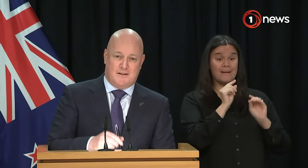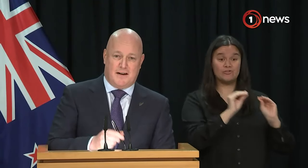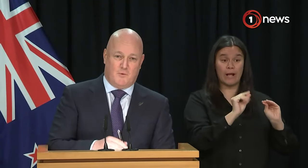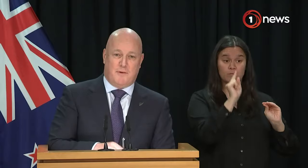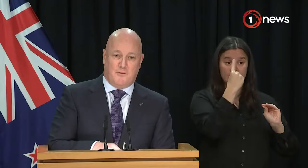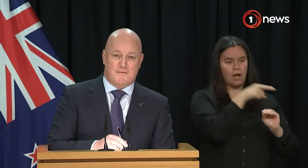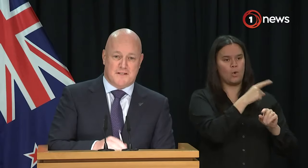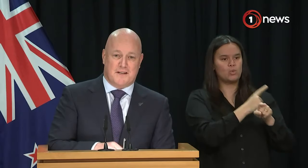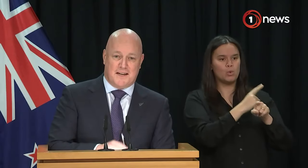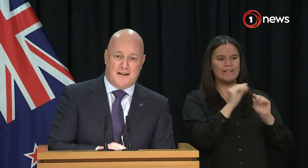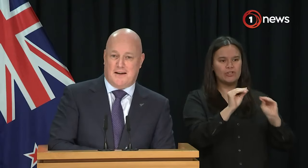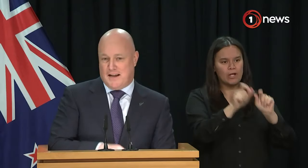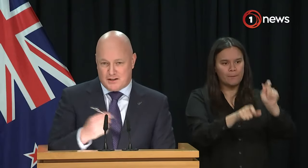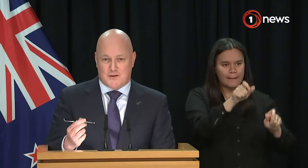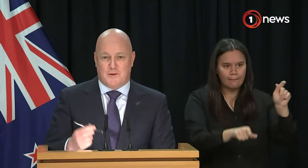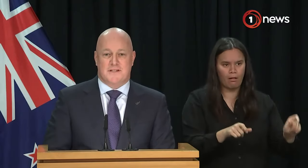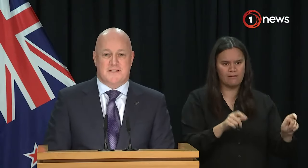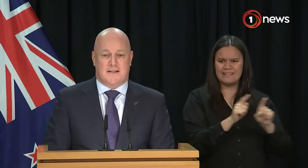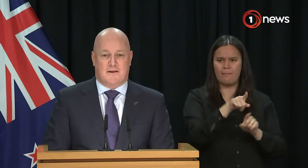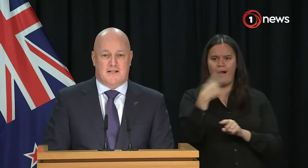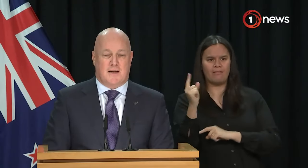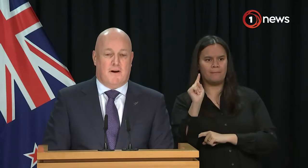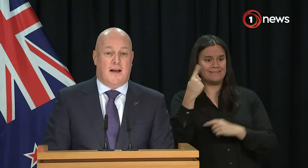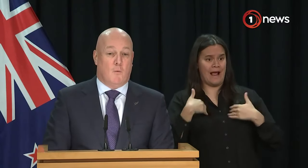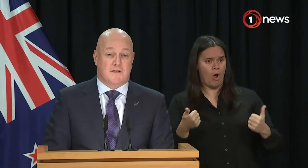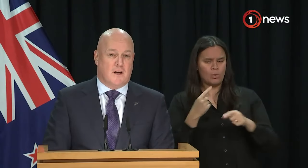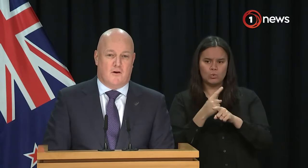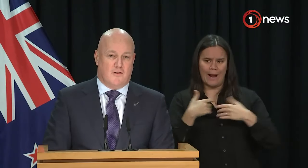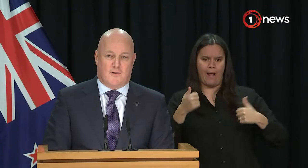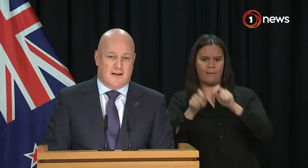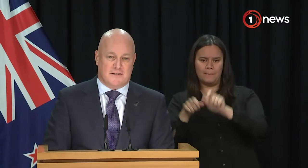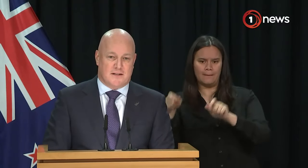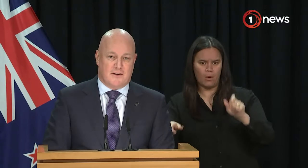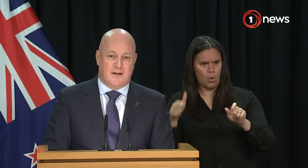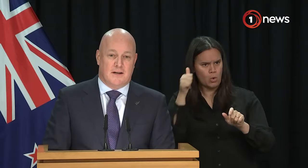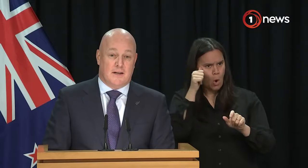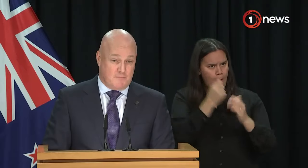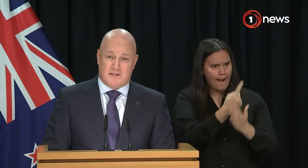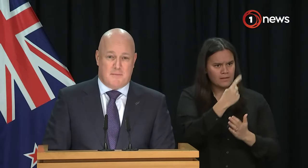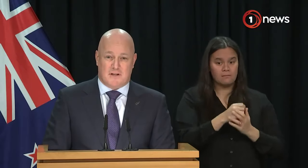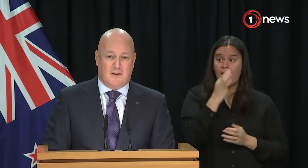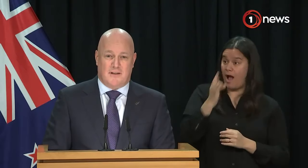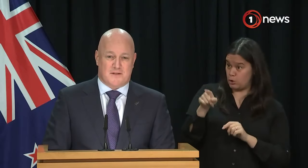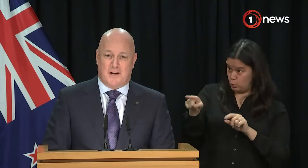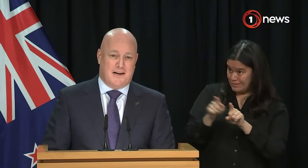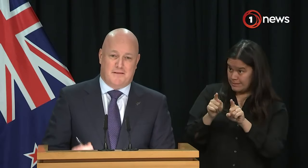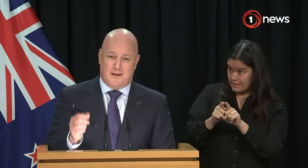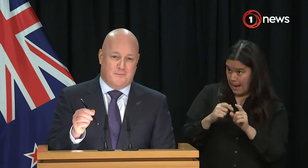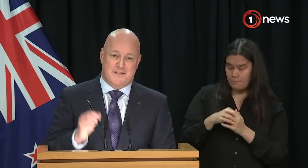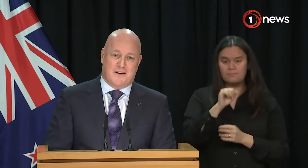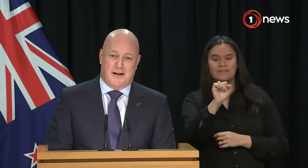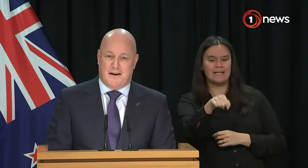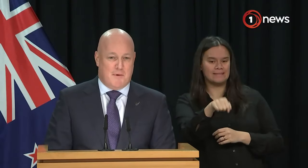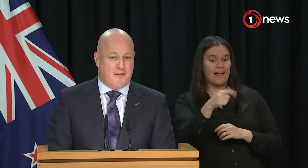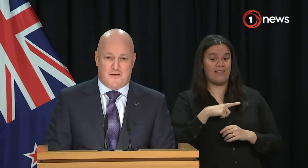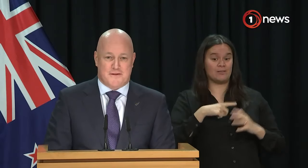building, and out of the wood paneled offices that are here, and actually talking to the sector and actually finding out what's going on on the ground. so, yep, absolutely. That's why I leave